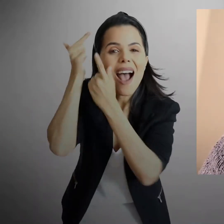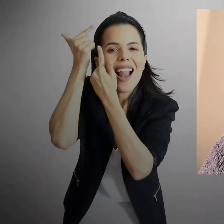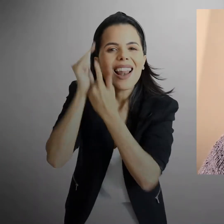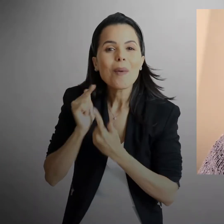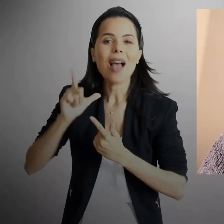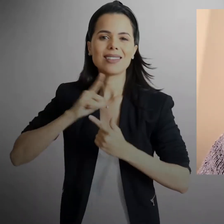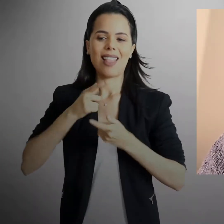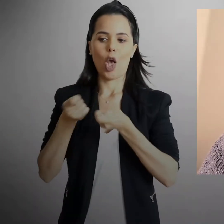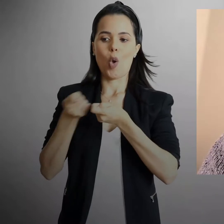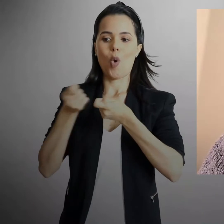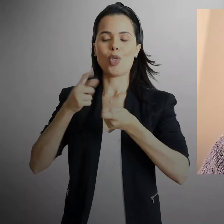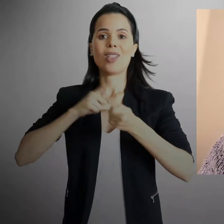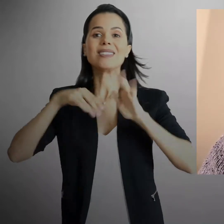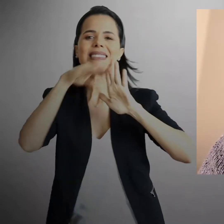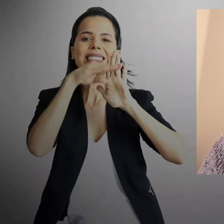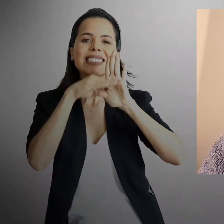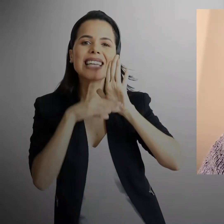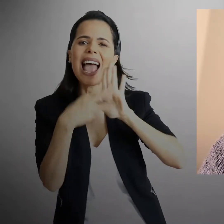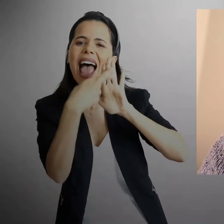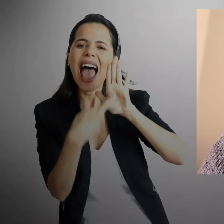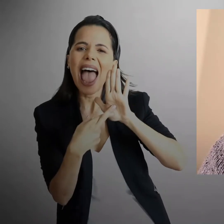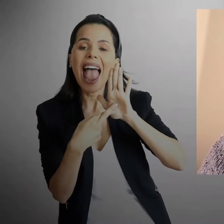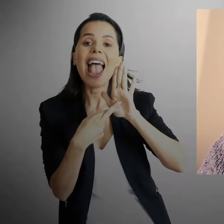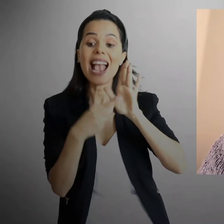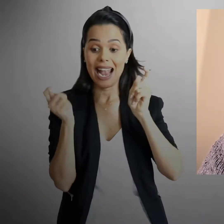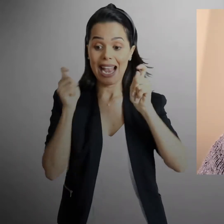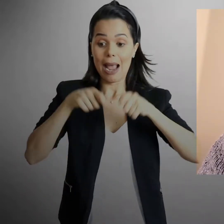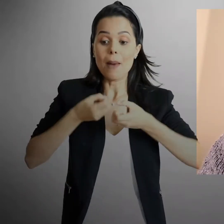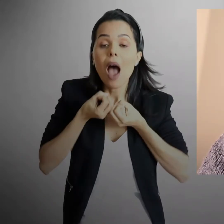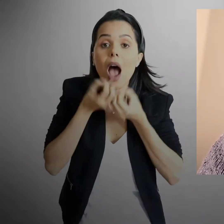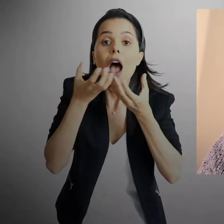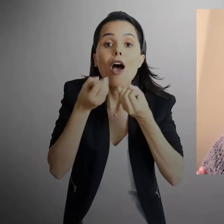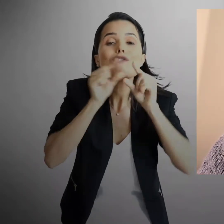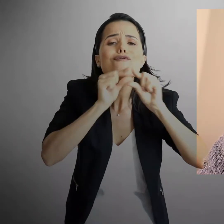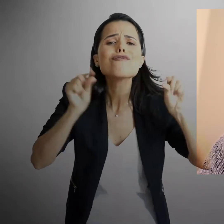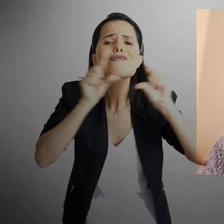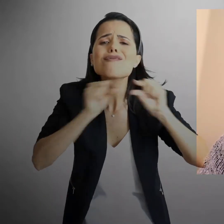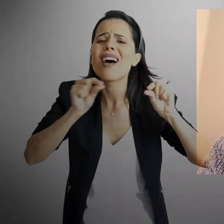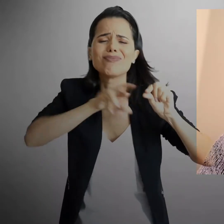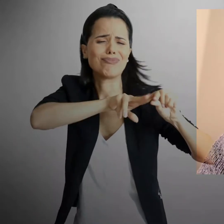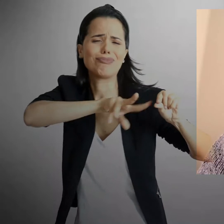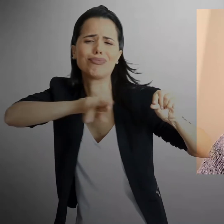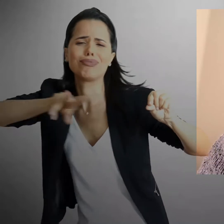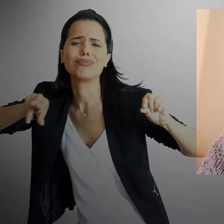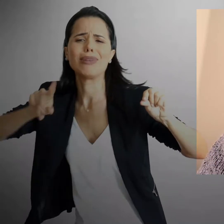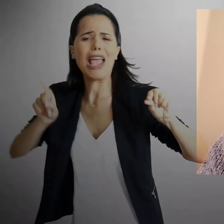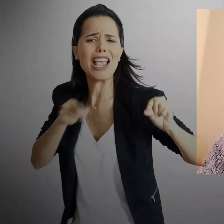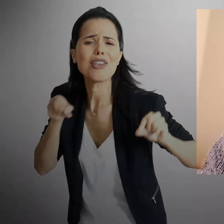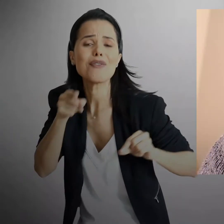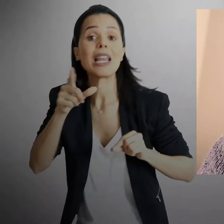principles that determine actually an infinite array of possible